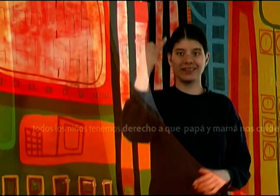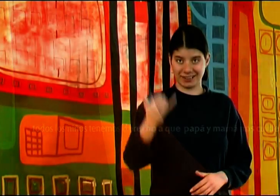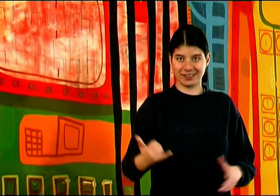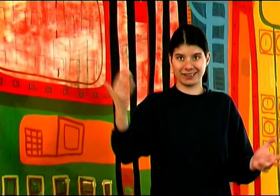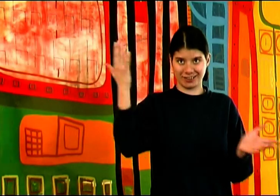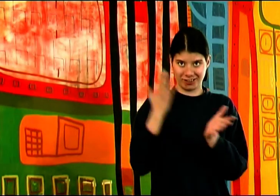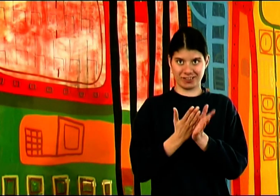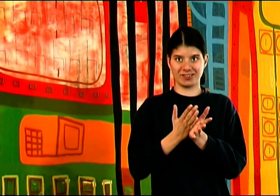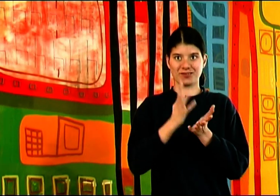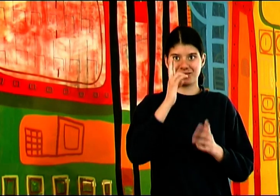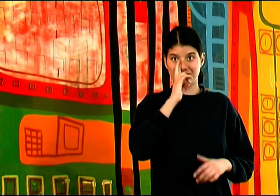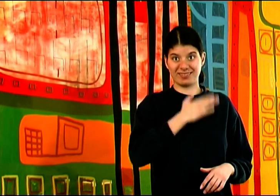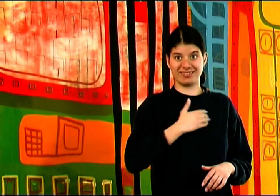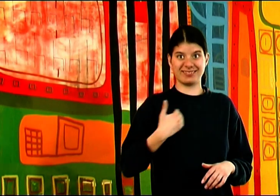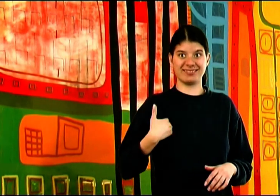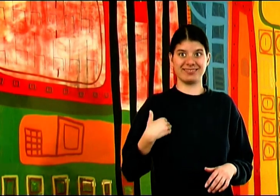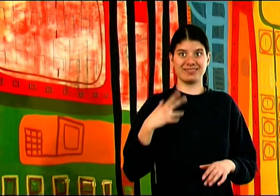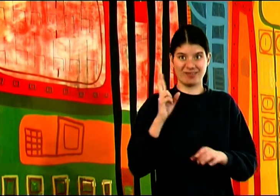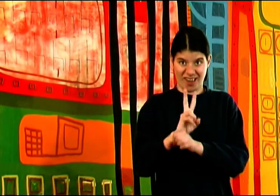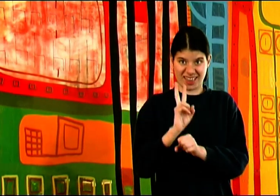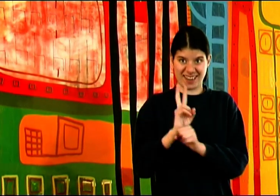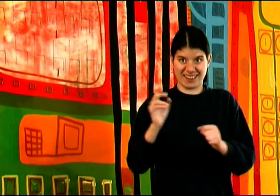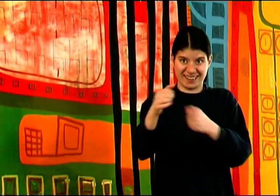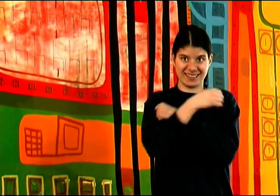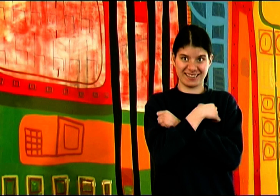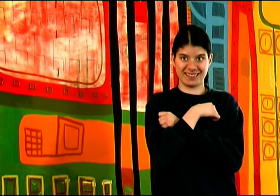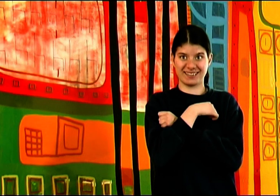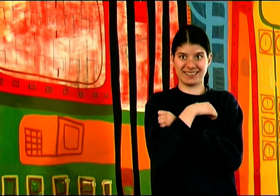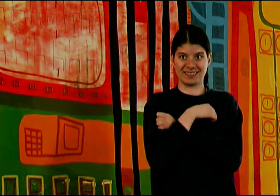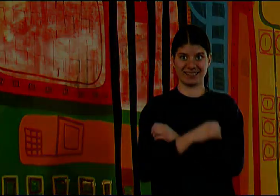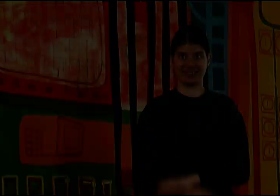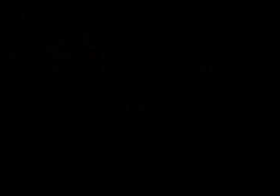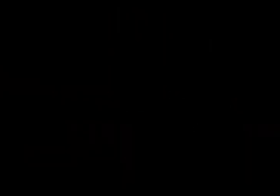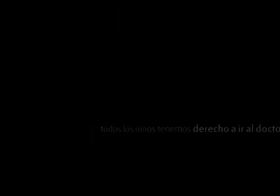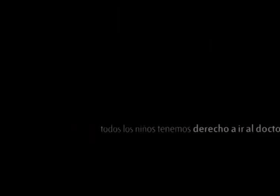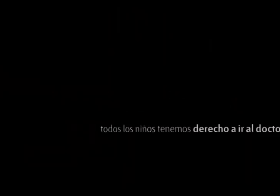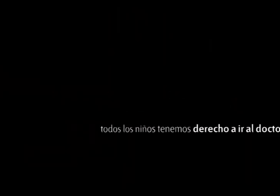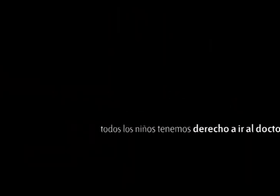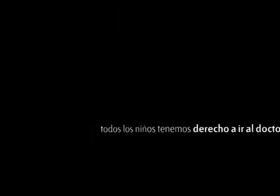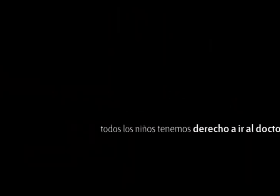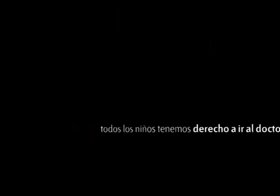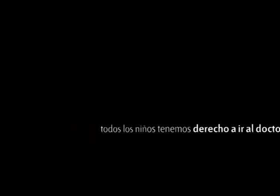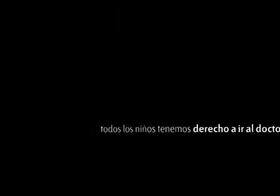delightfully. Nanny bakes, fairy cakes, every Sunday morning.